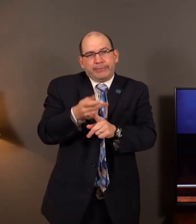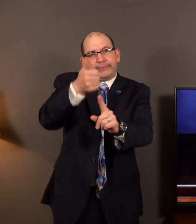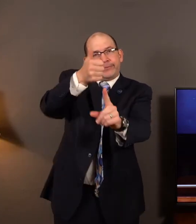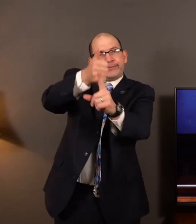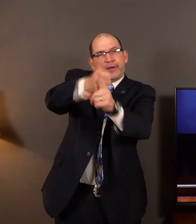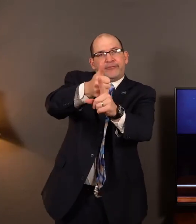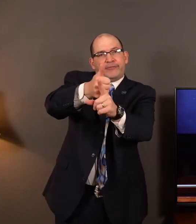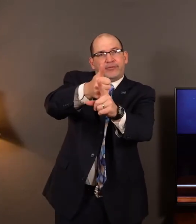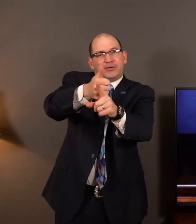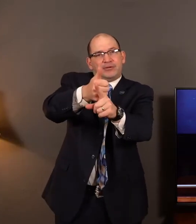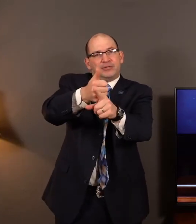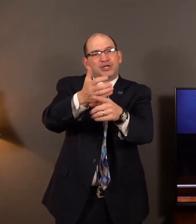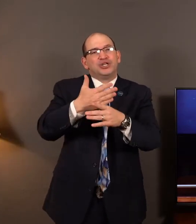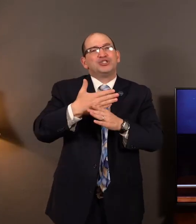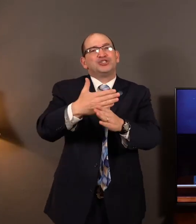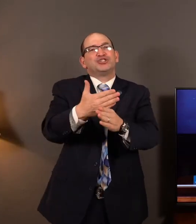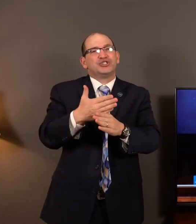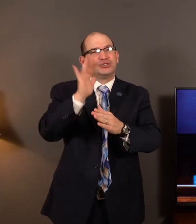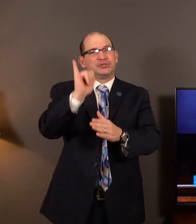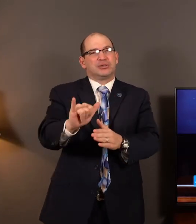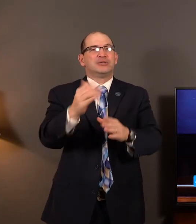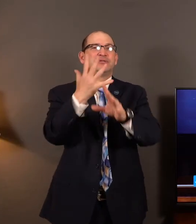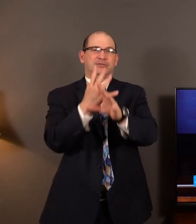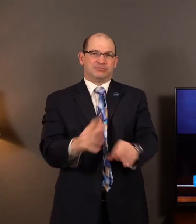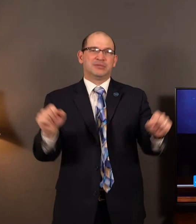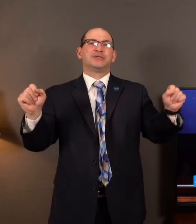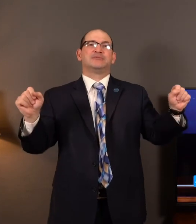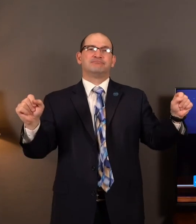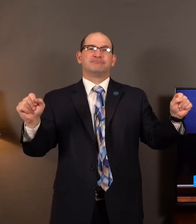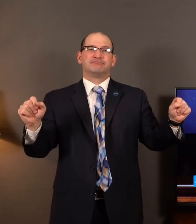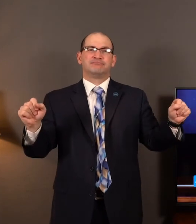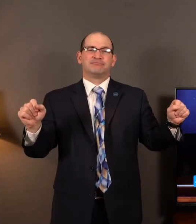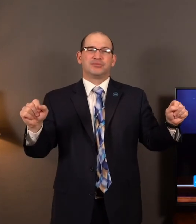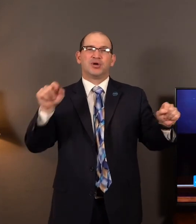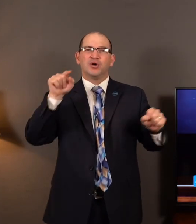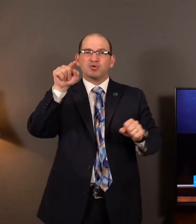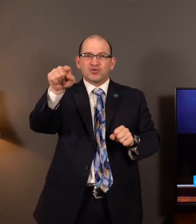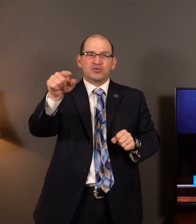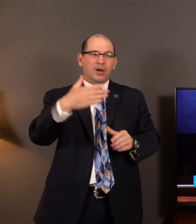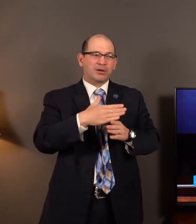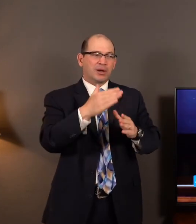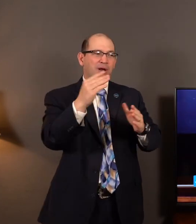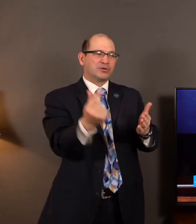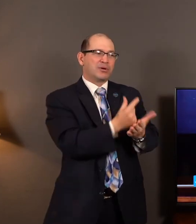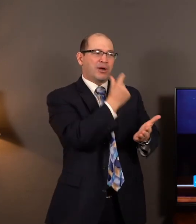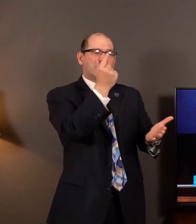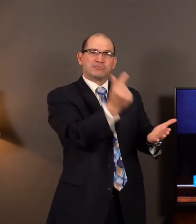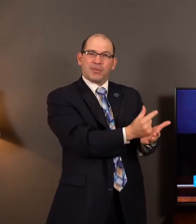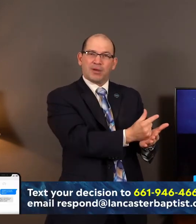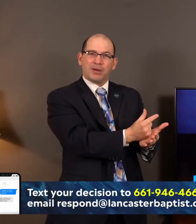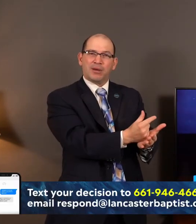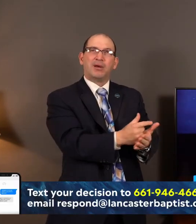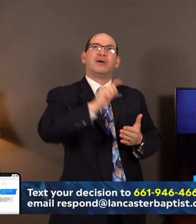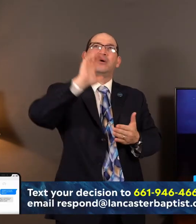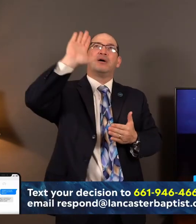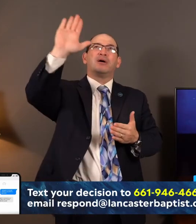Let somebody else be blessed because you share with them the life-changing story